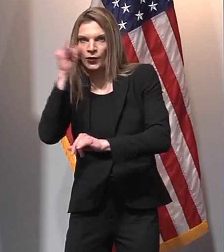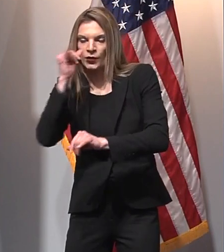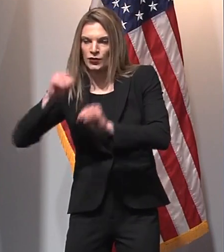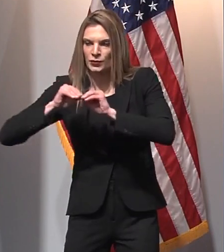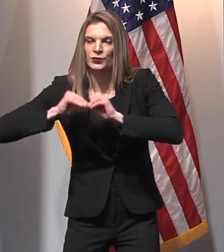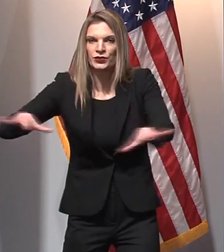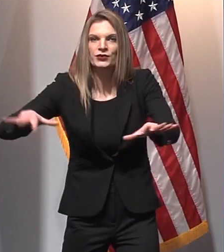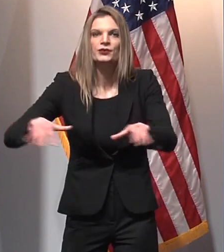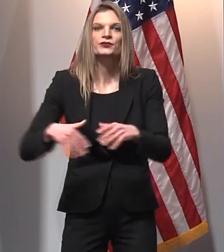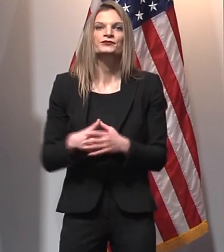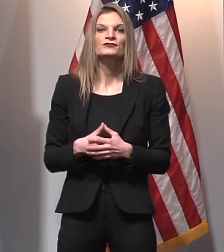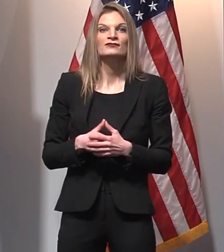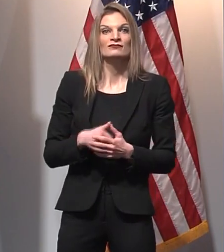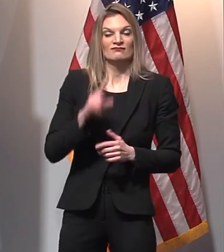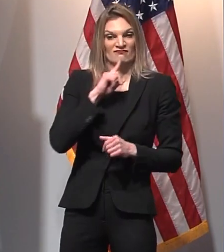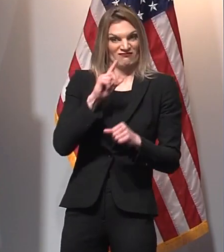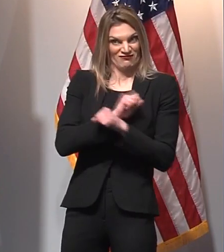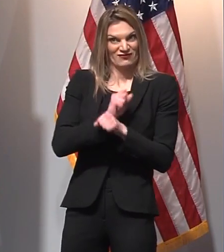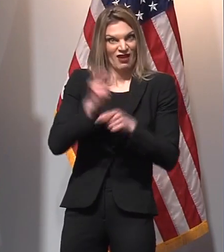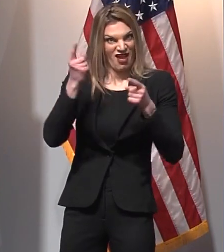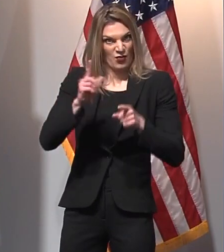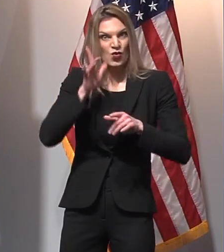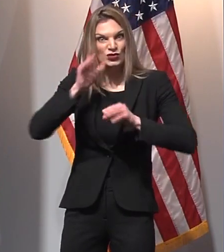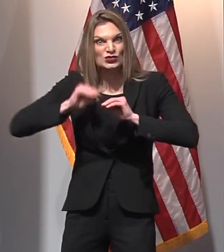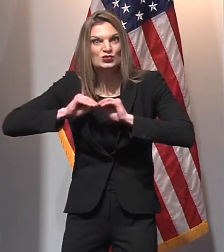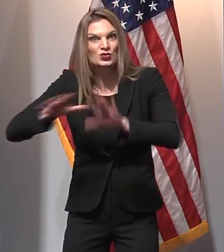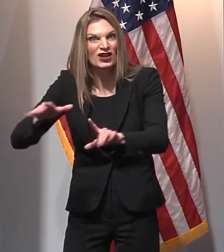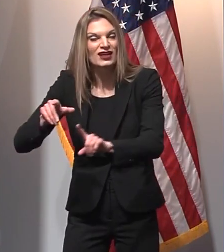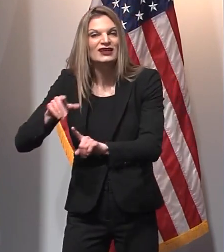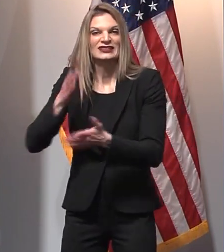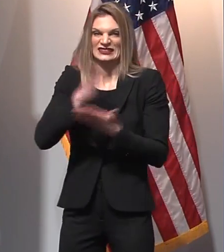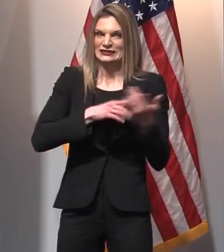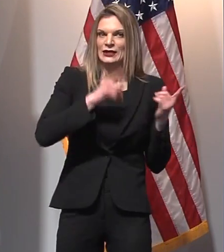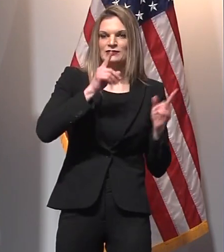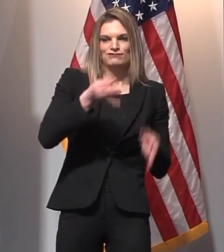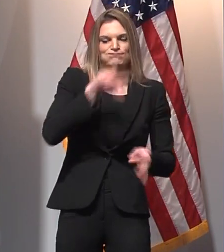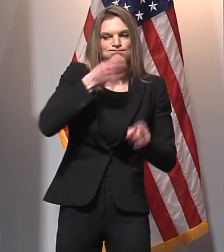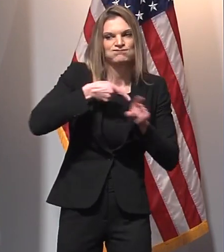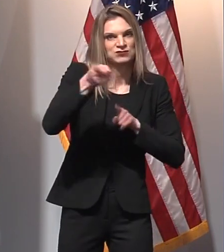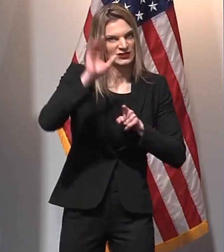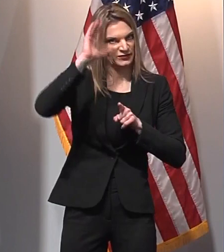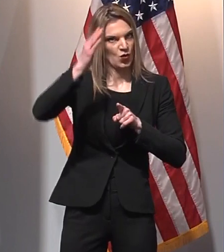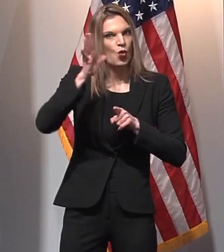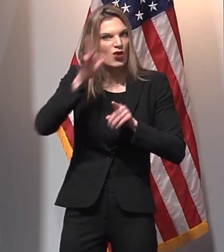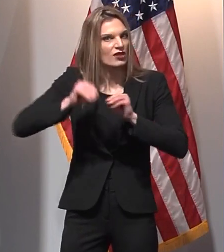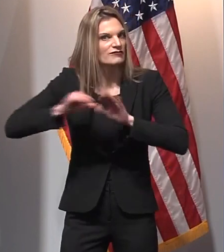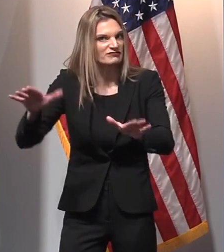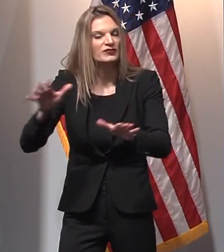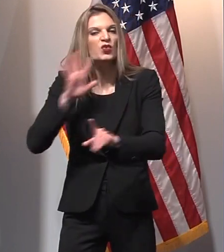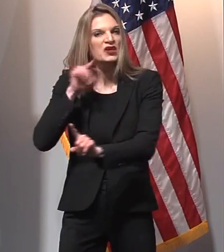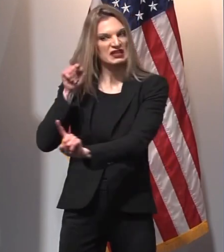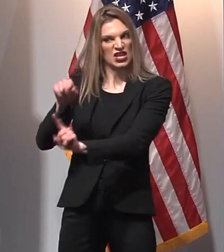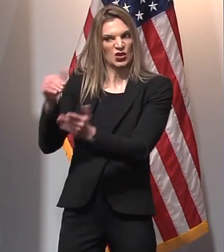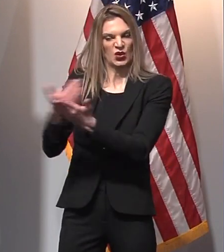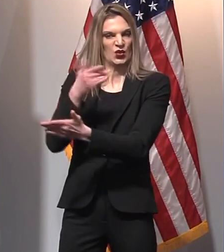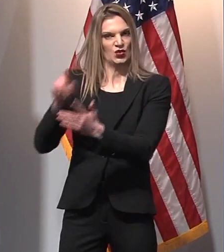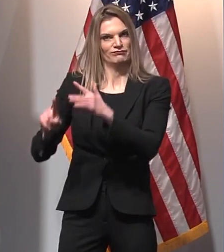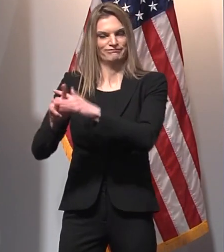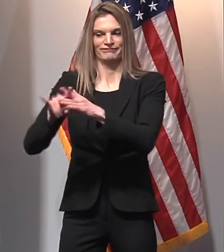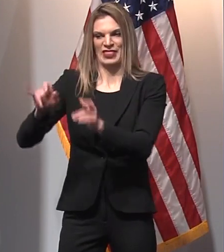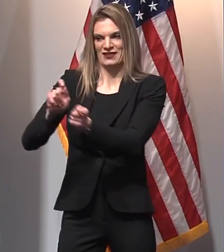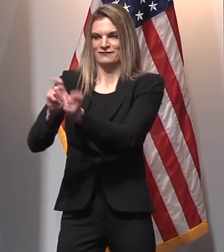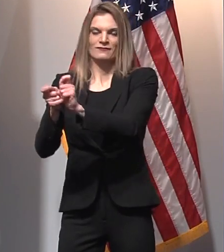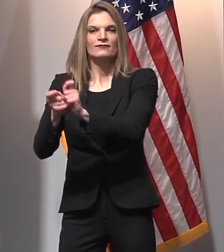national experts predict it could, then we could see a very rapid rise in cases and more hospitalizations and deaths.